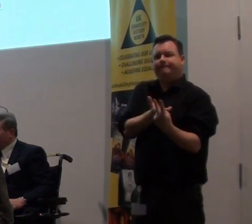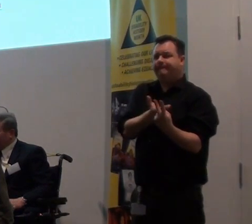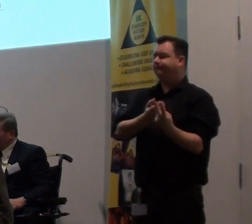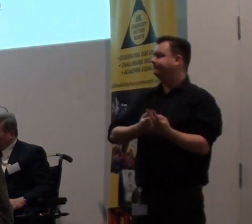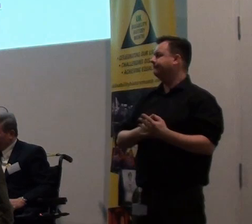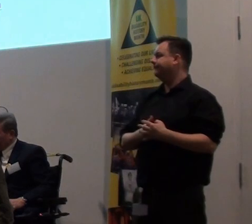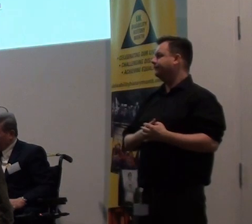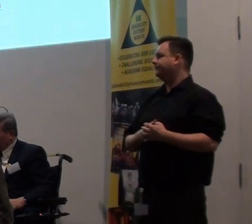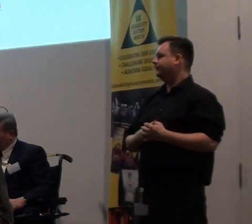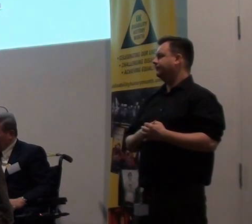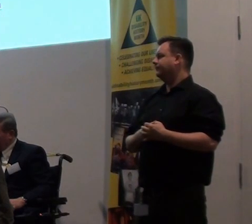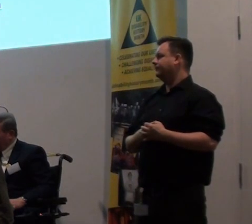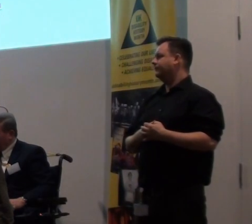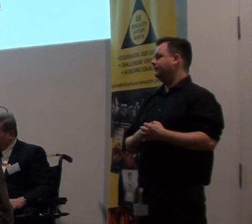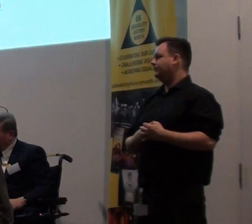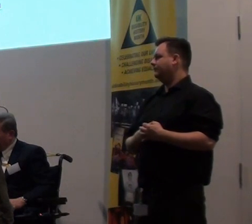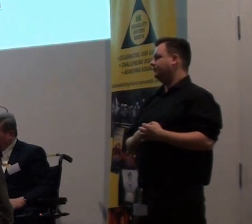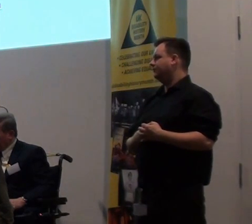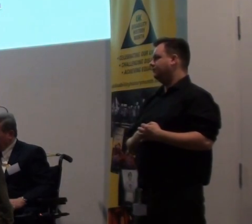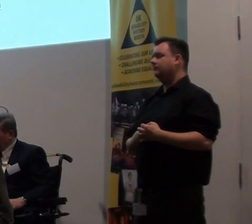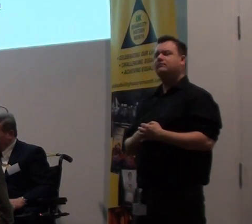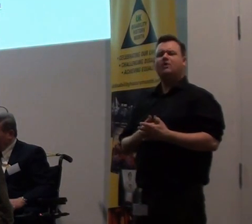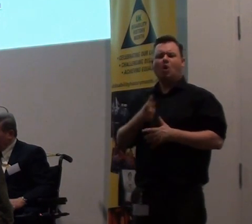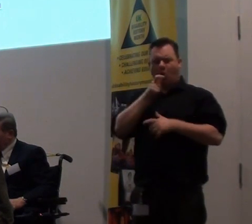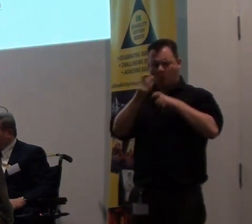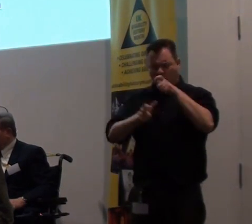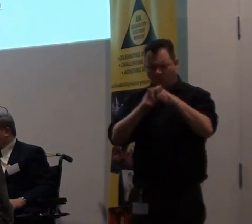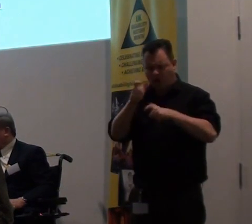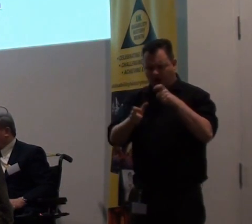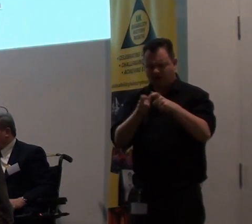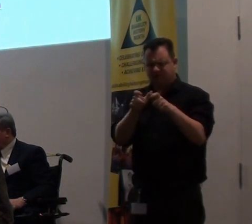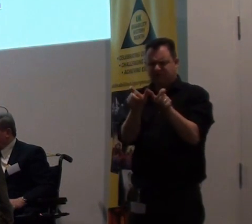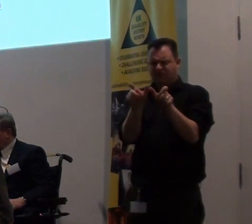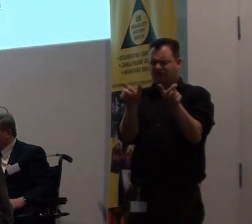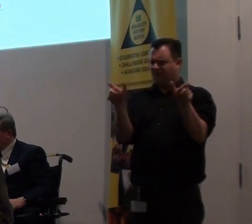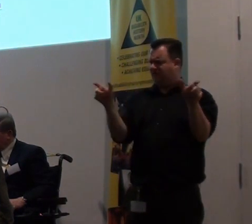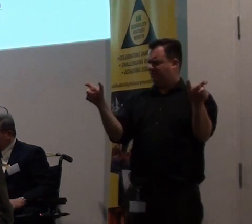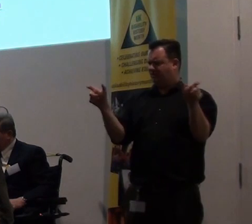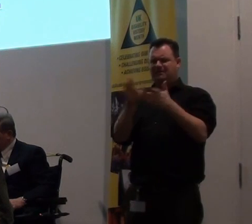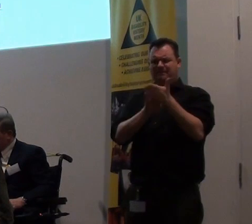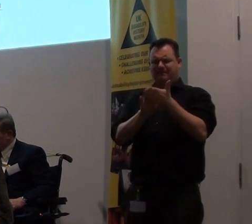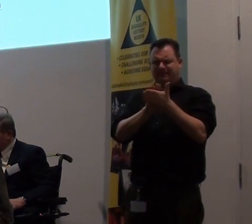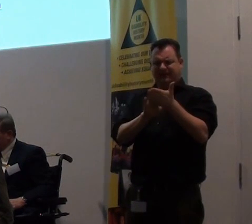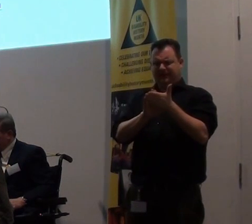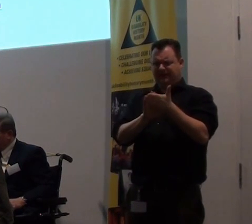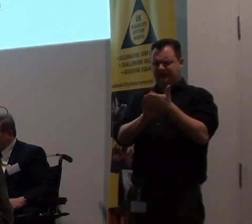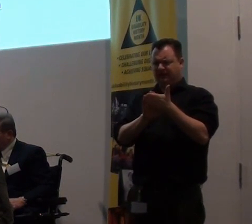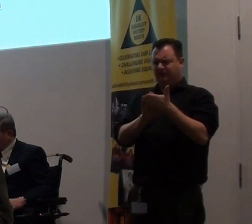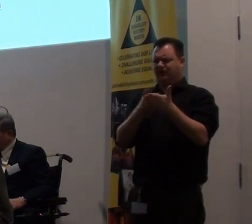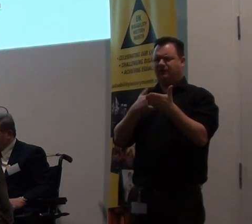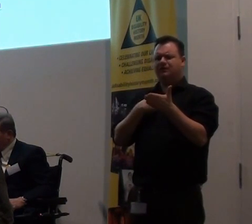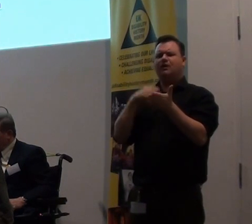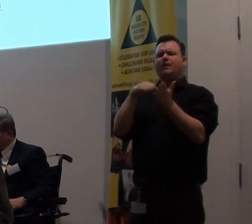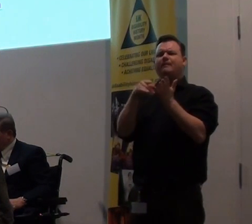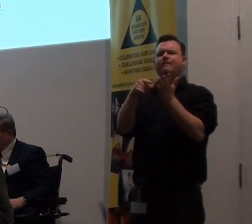Do words have meaning? Mute, dumb, falling